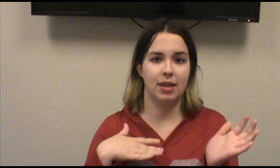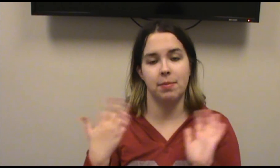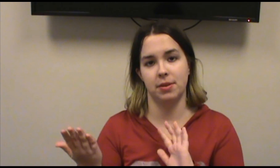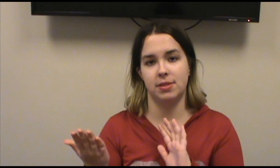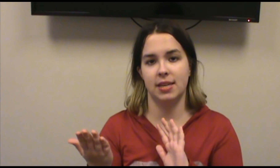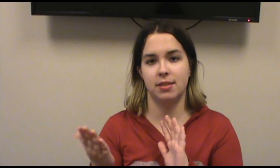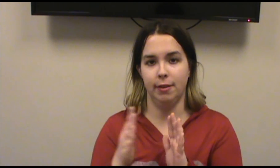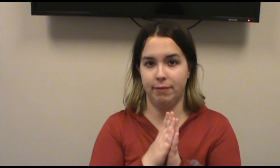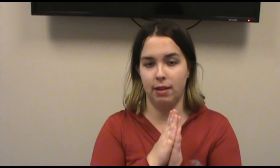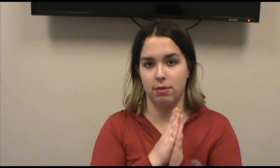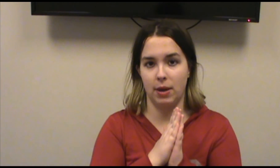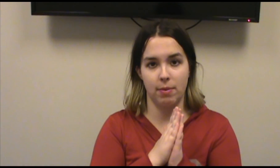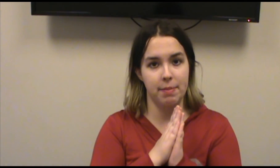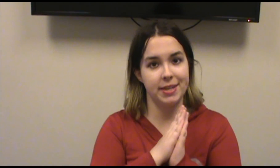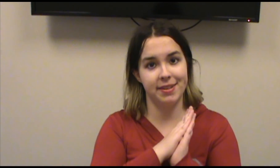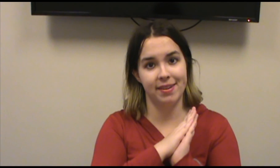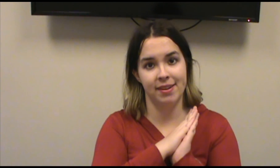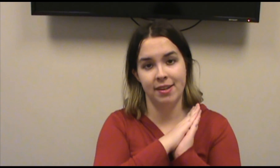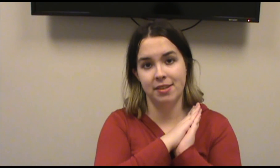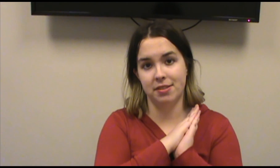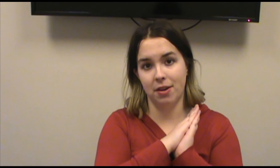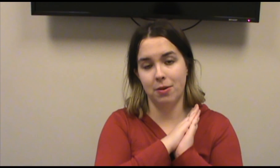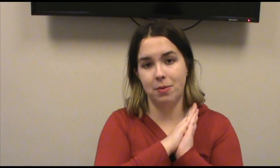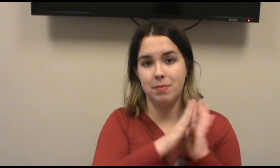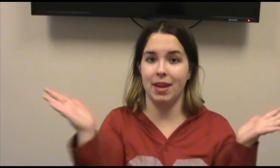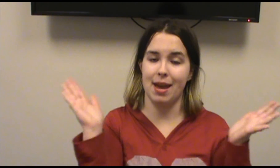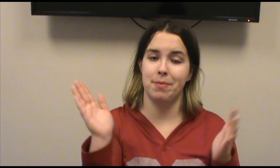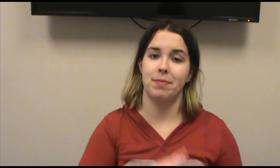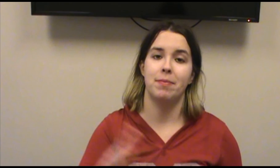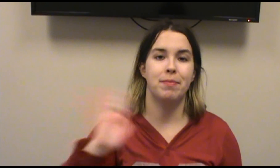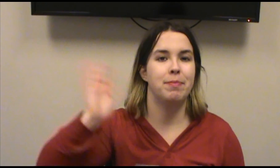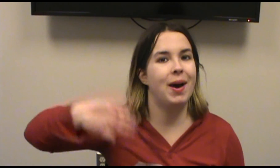episode 6 called Follow the White Rabbit. So yeah. Bye!